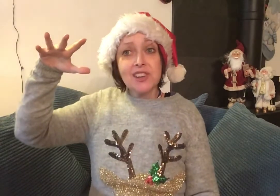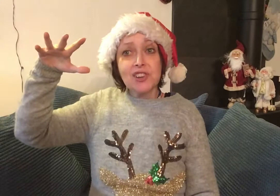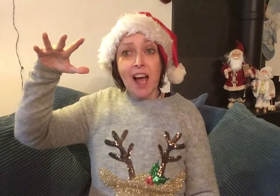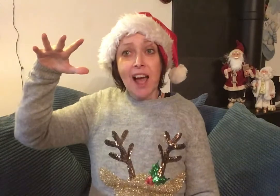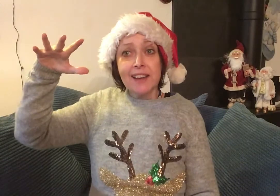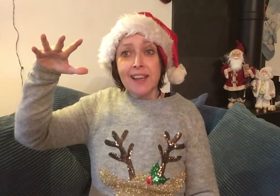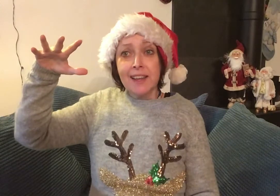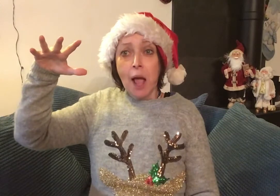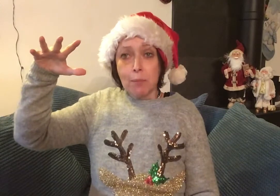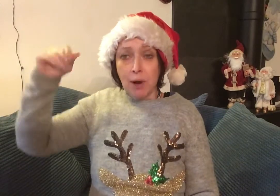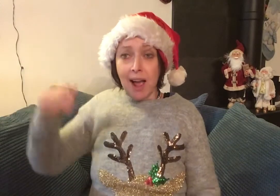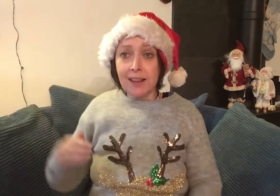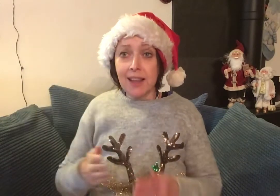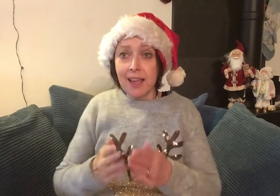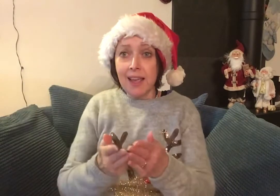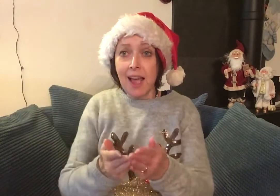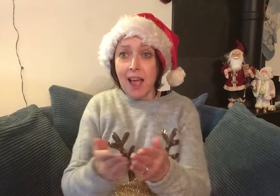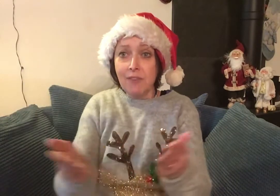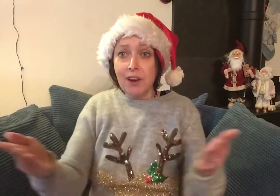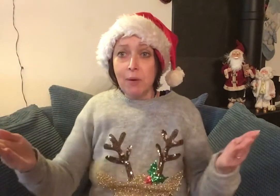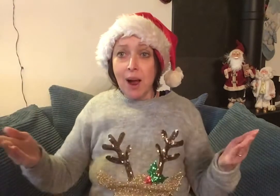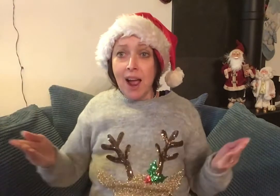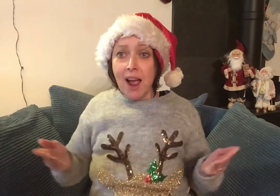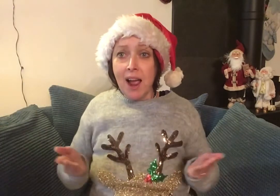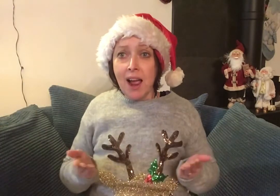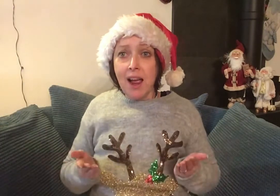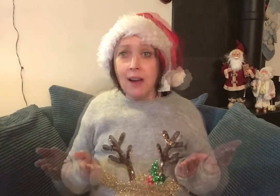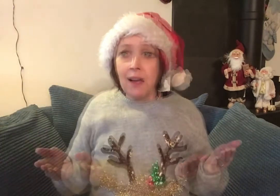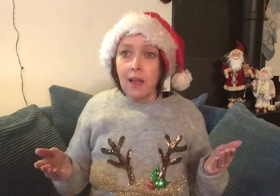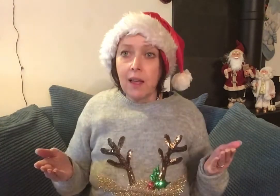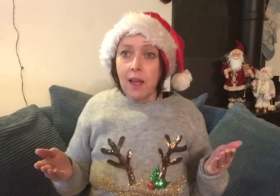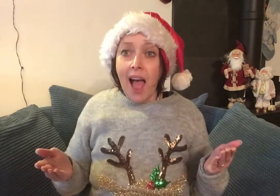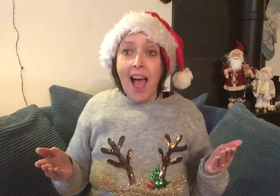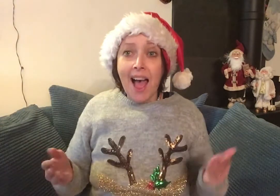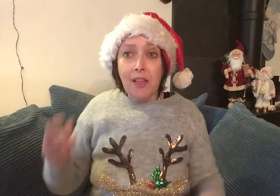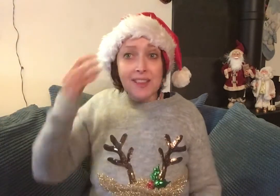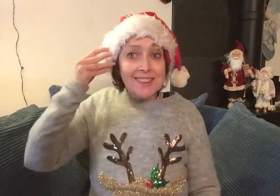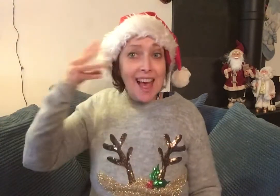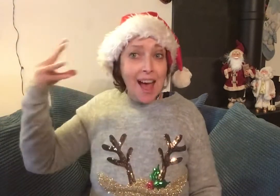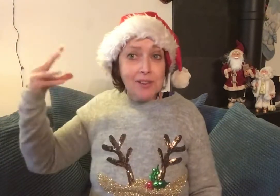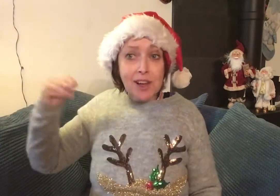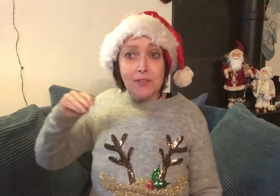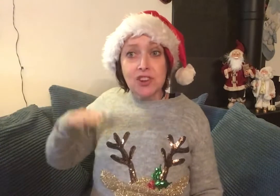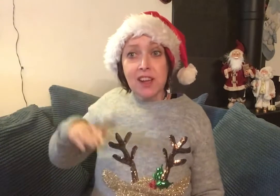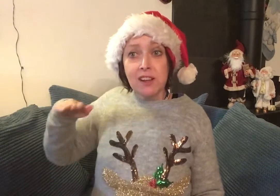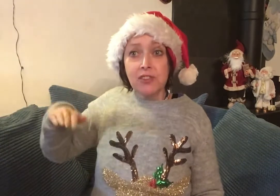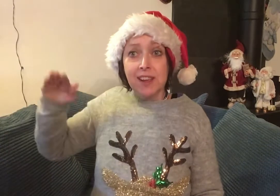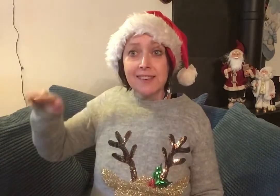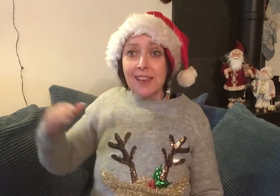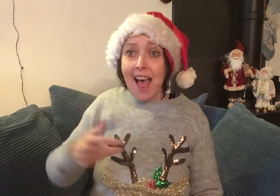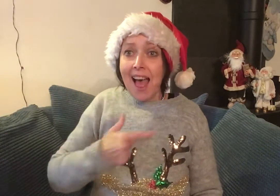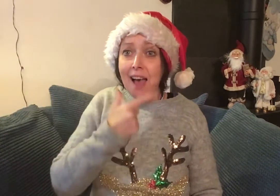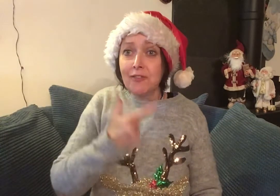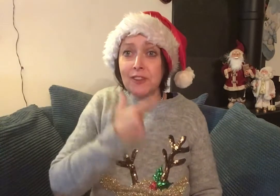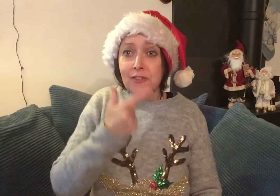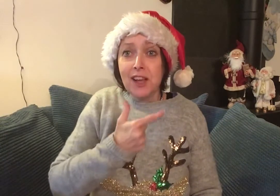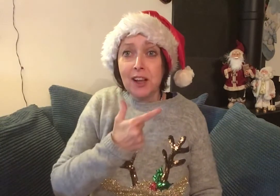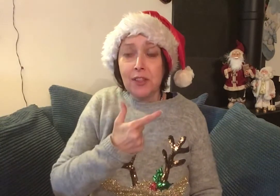shining brightly everywhere. And the sound of children's laughing fill the